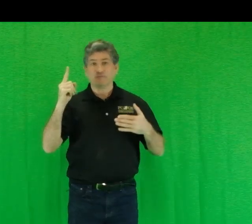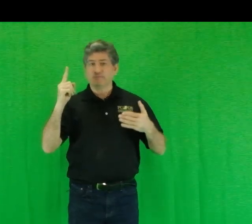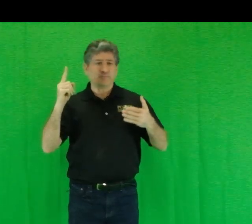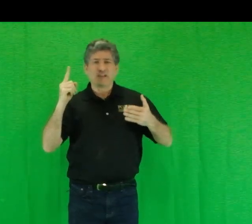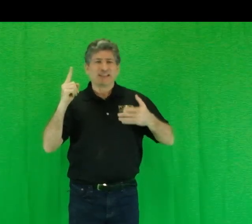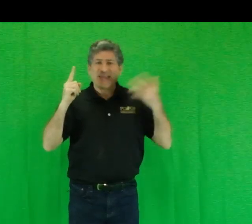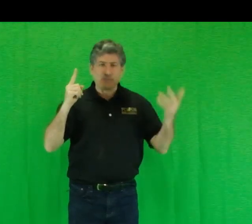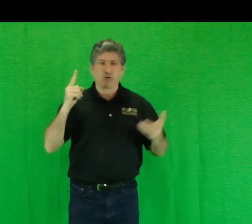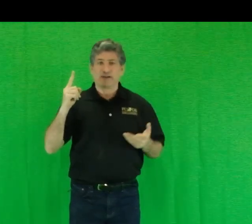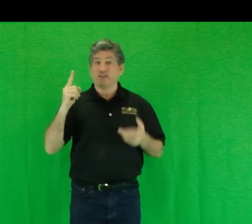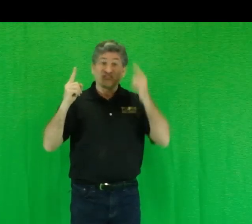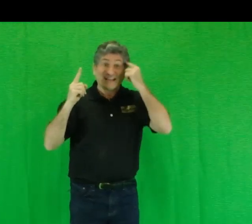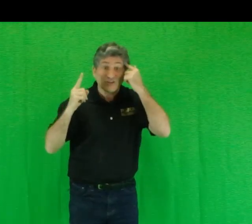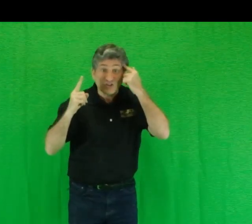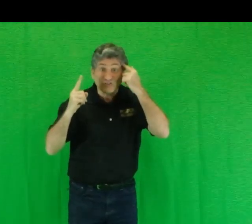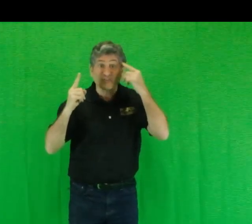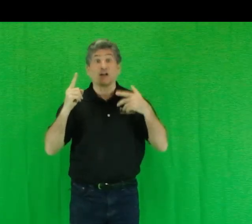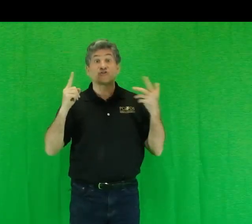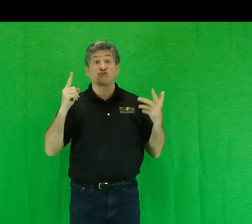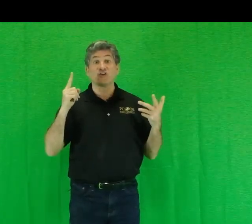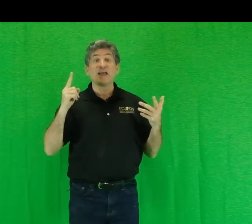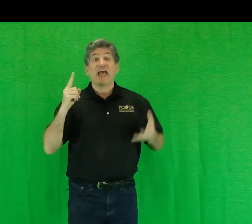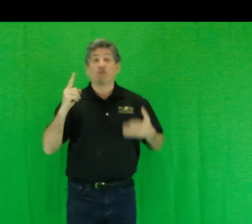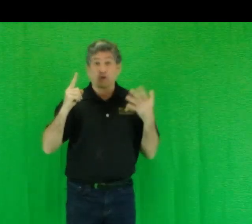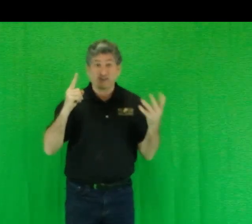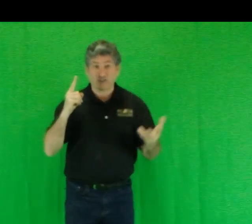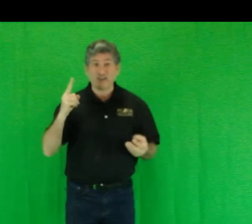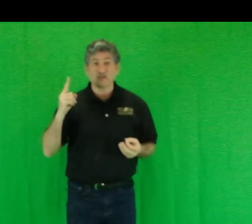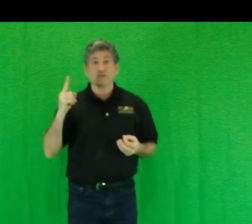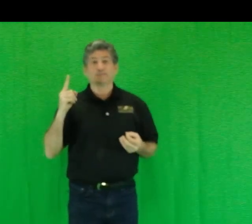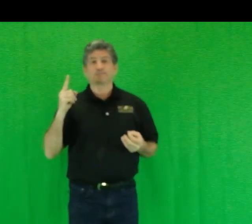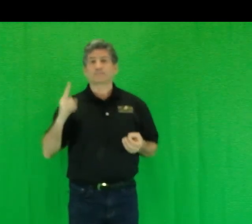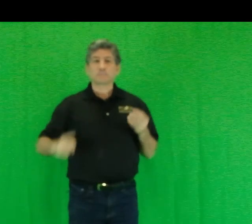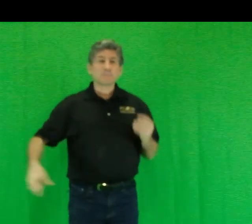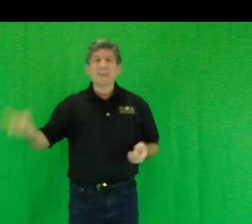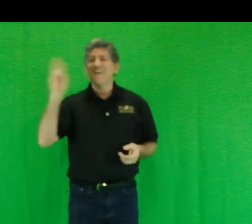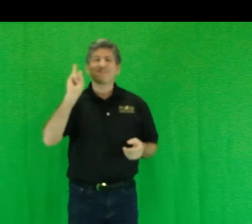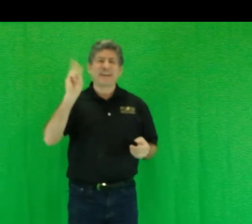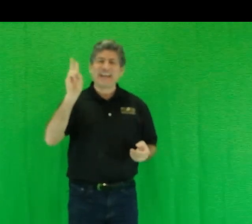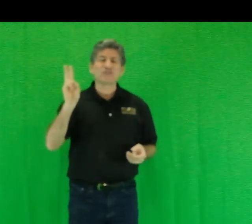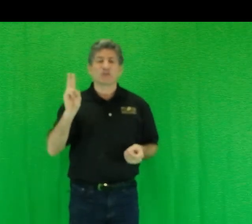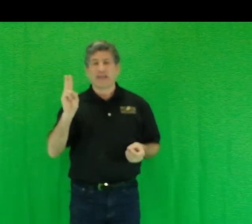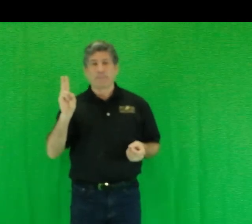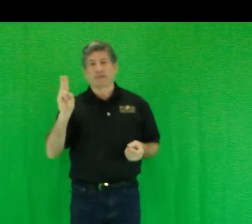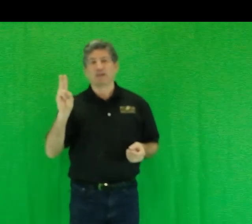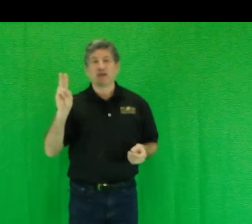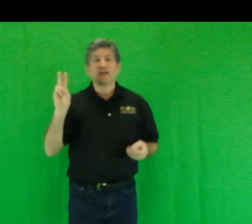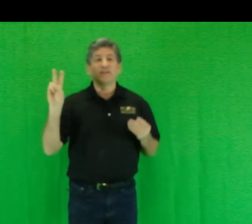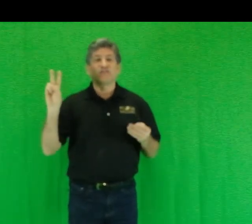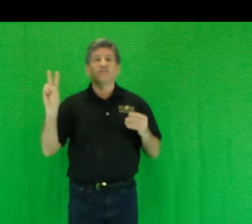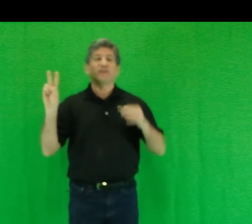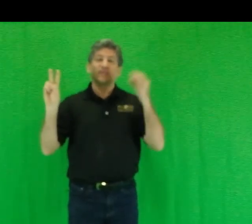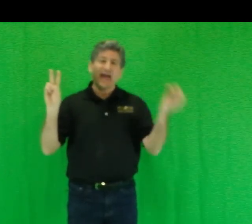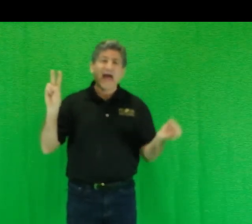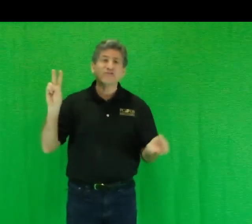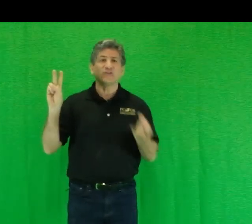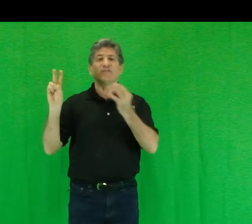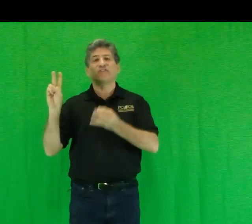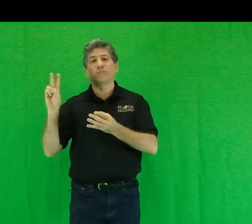labor and intelligence, culture and organization. Financial capital, consisting of cash, investments,